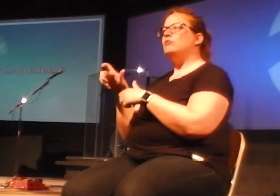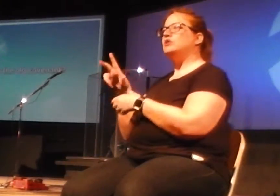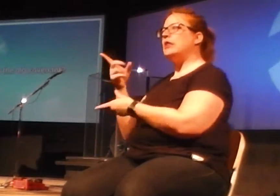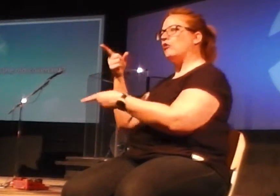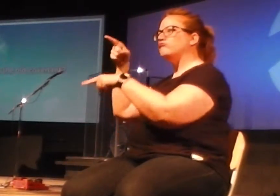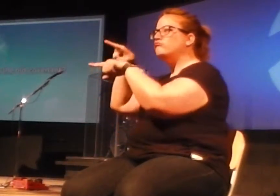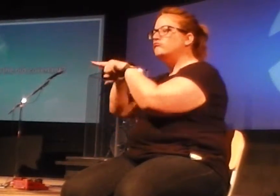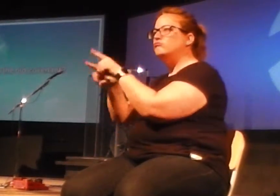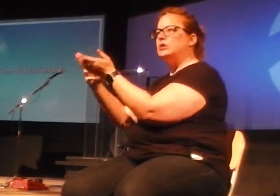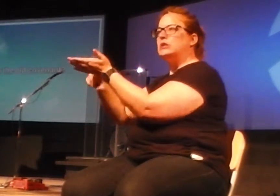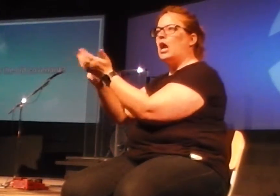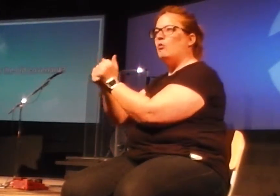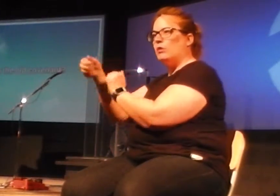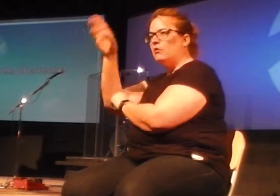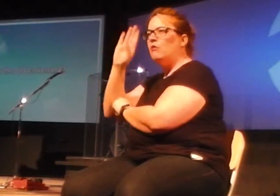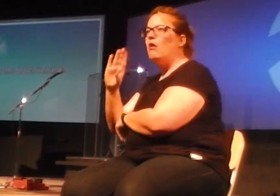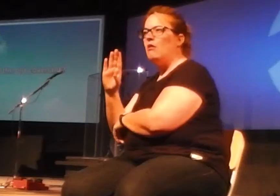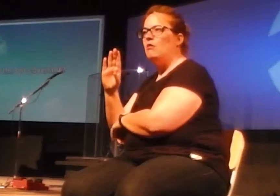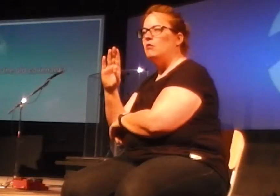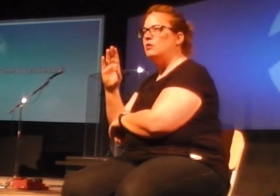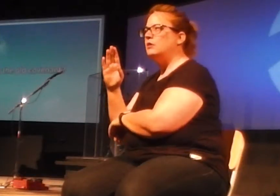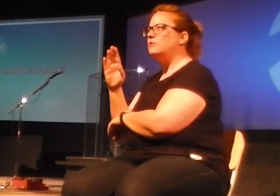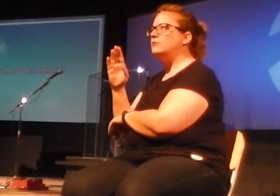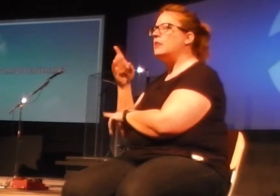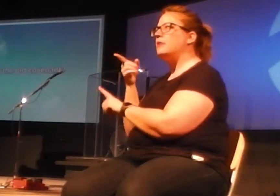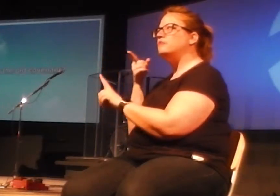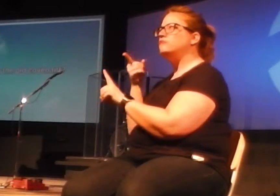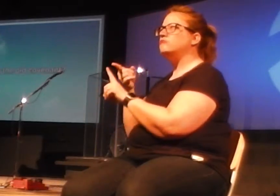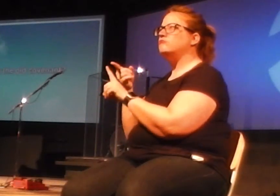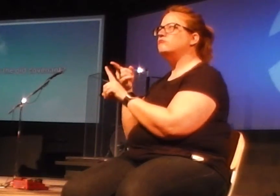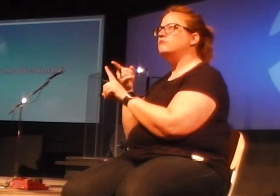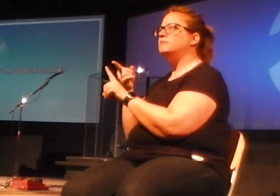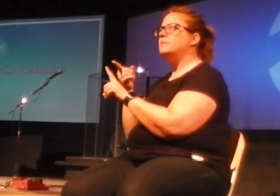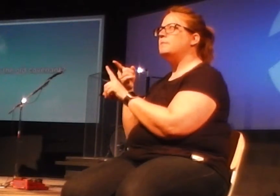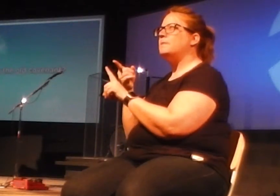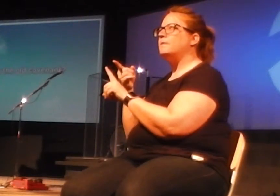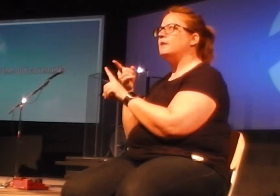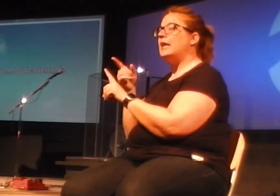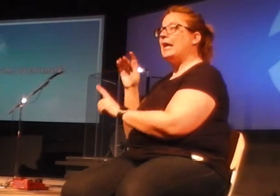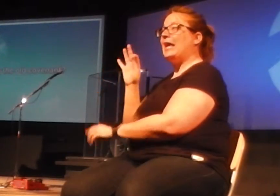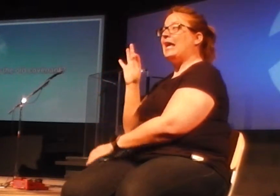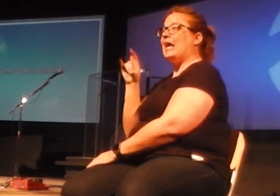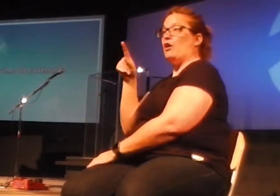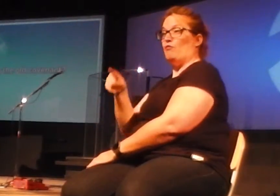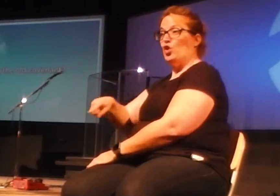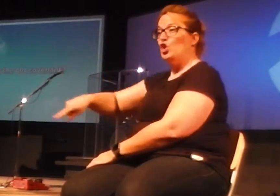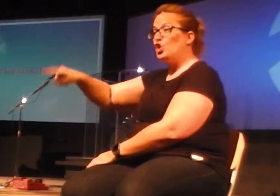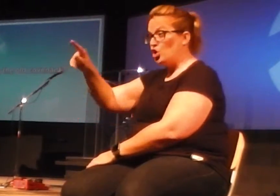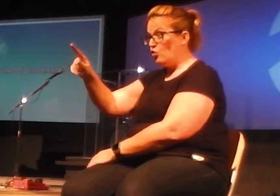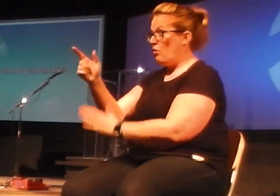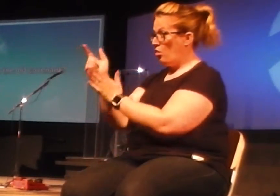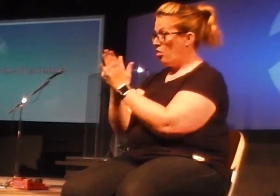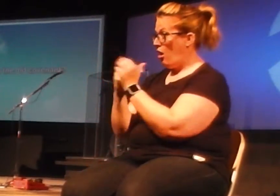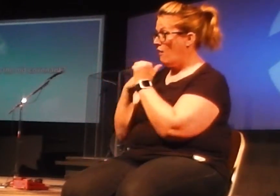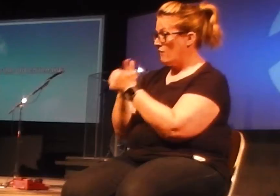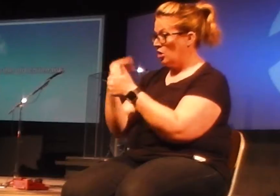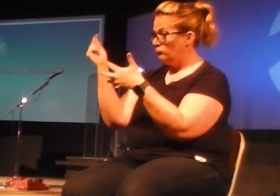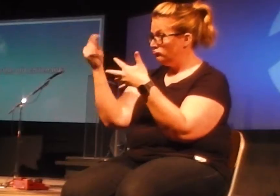with God. was the old deal. Basically, the idea behind it was, if you do these laws, if you follow these laws,